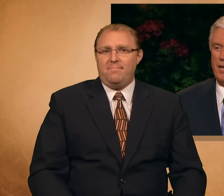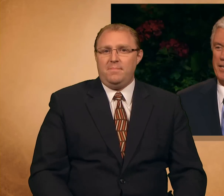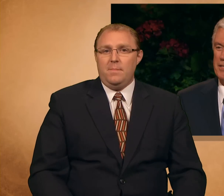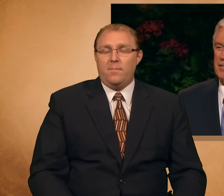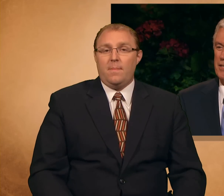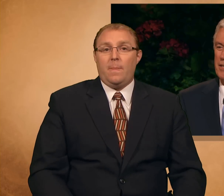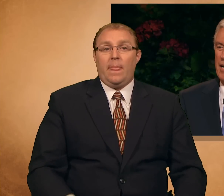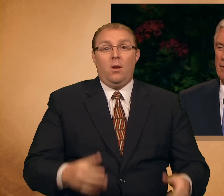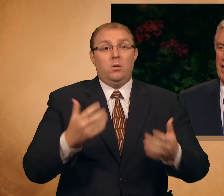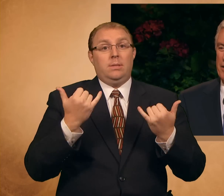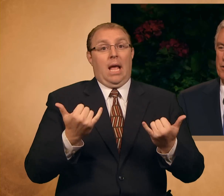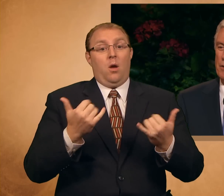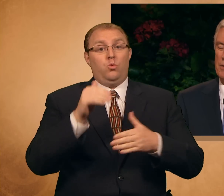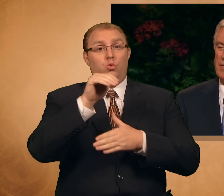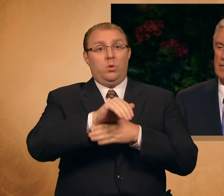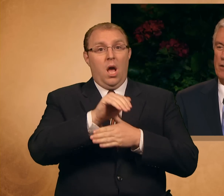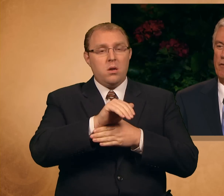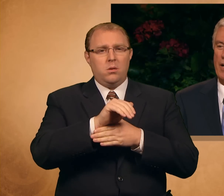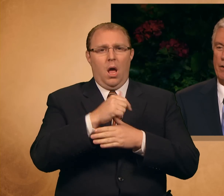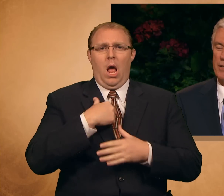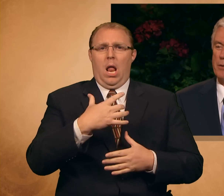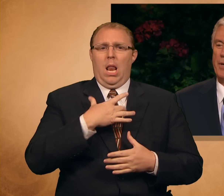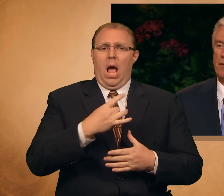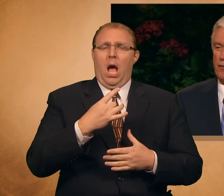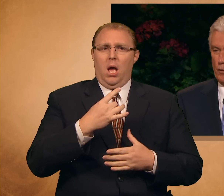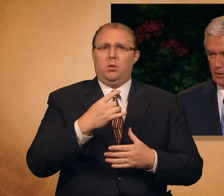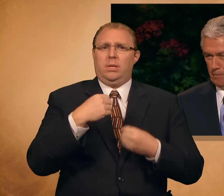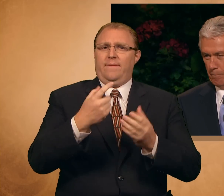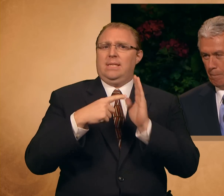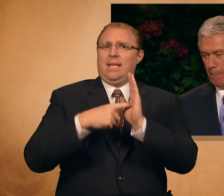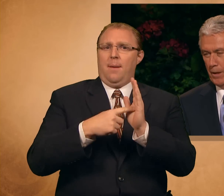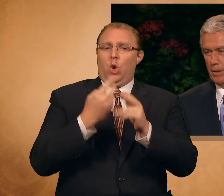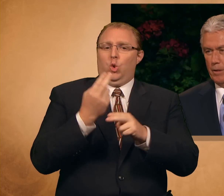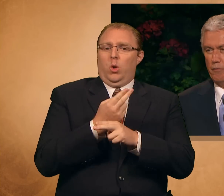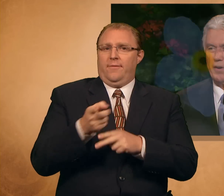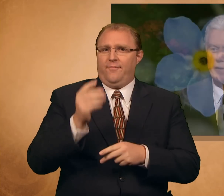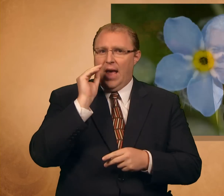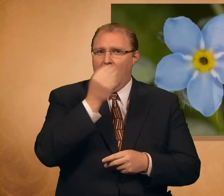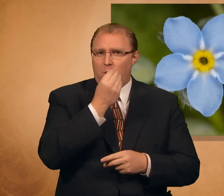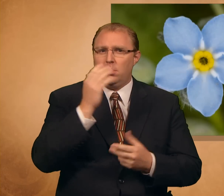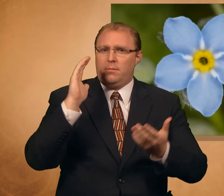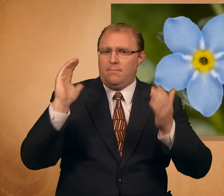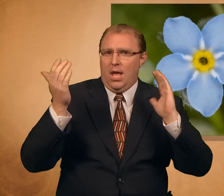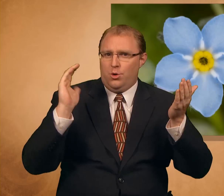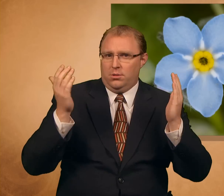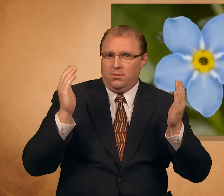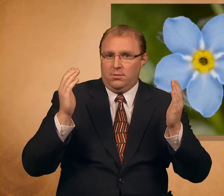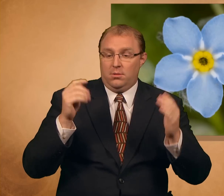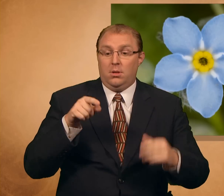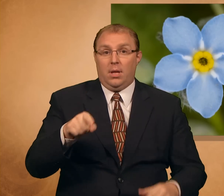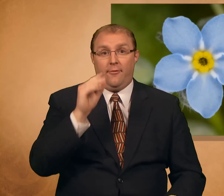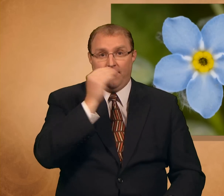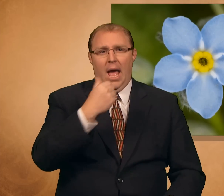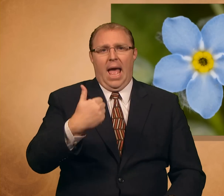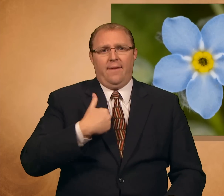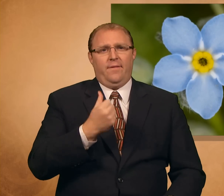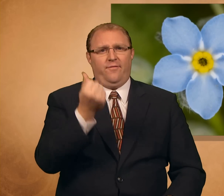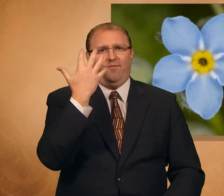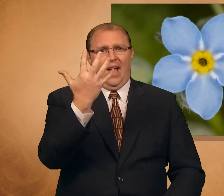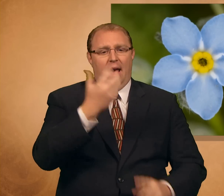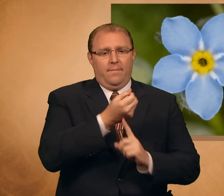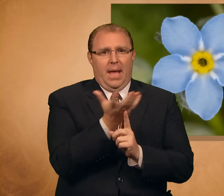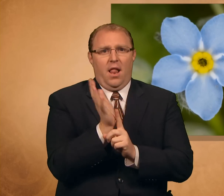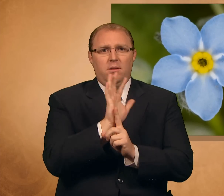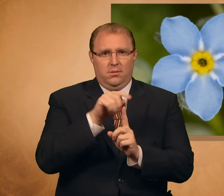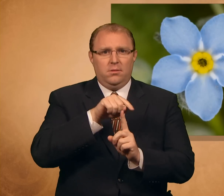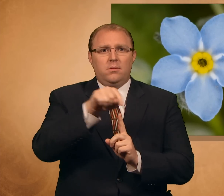Tonight I would like to use this little flower as a metaphor. Therefore, the five petals of the little Forget-Me